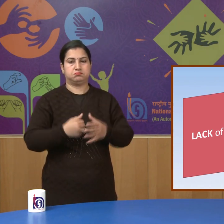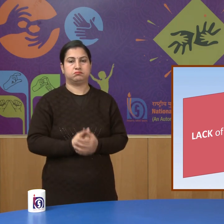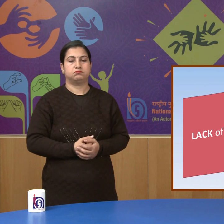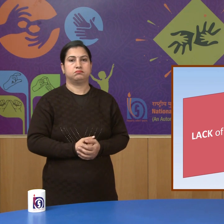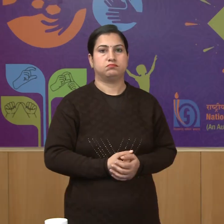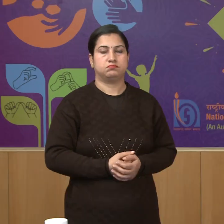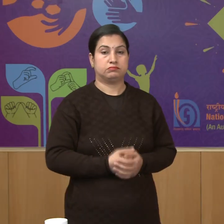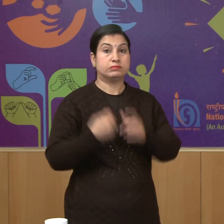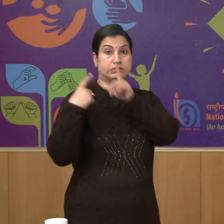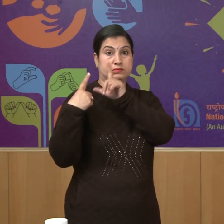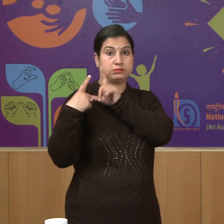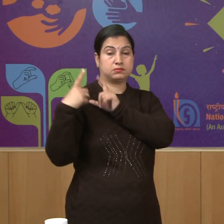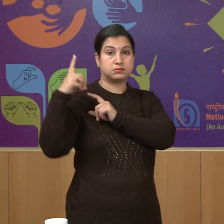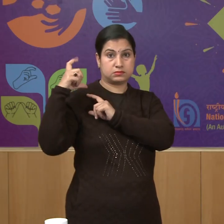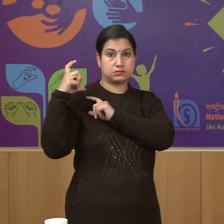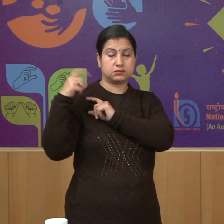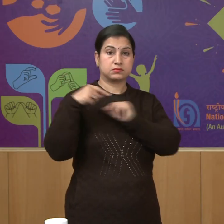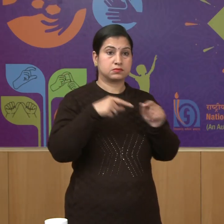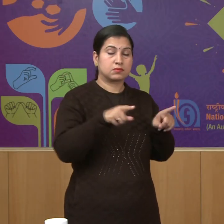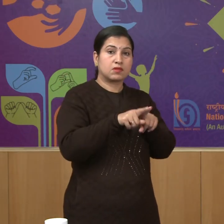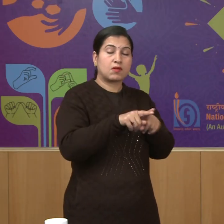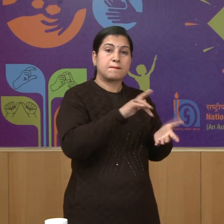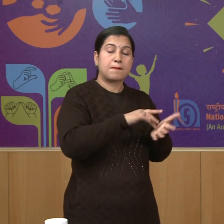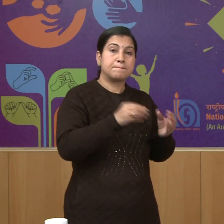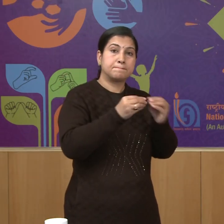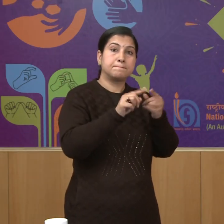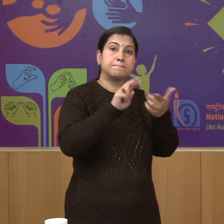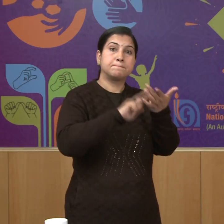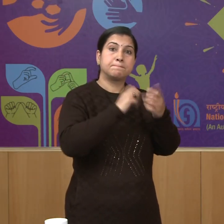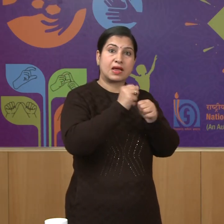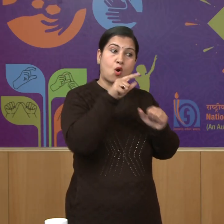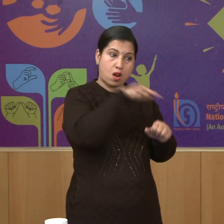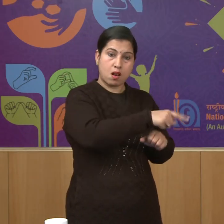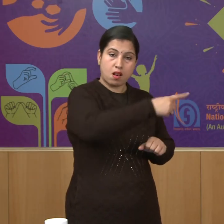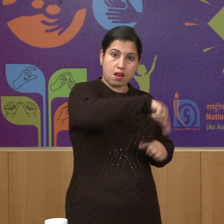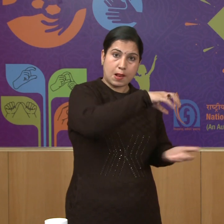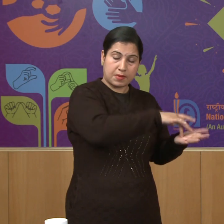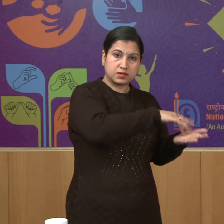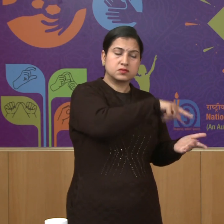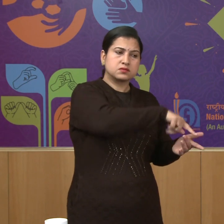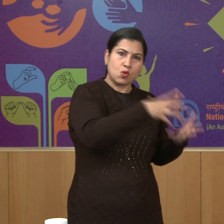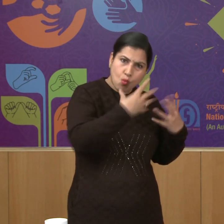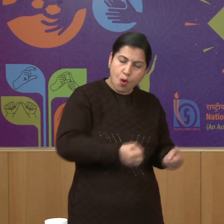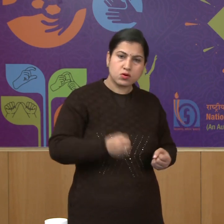the soldiers of Bengal wanted to end the British rule in India and